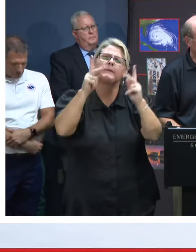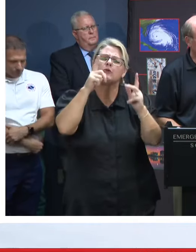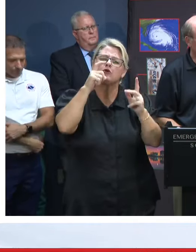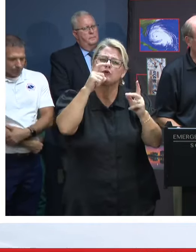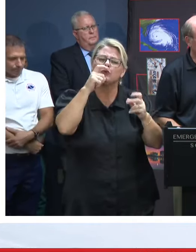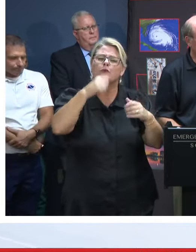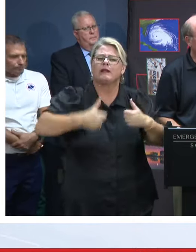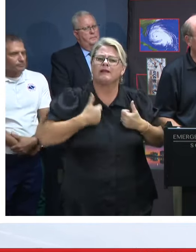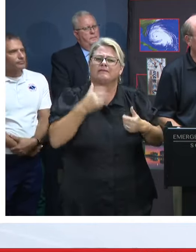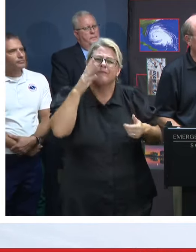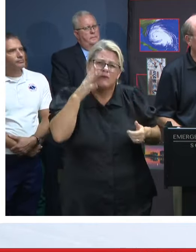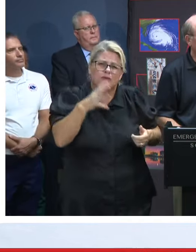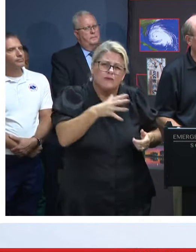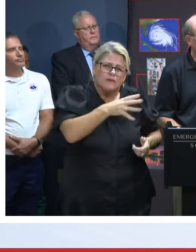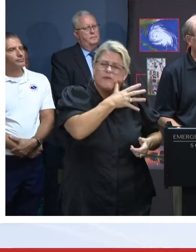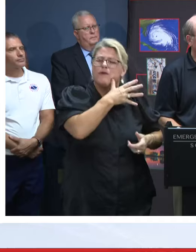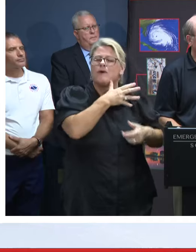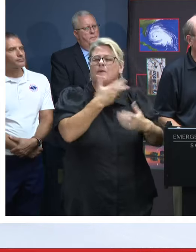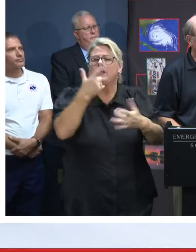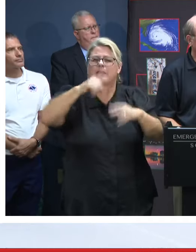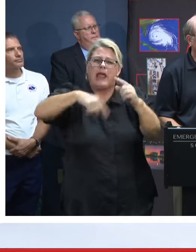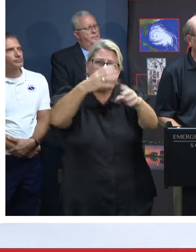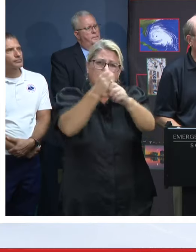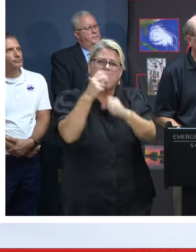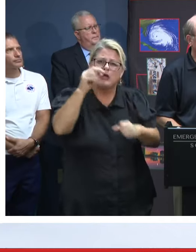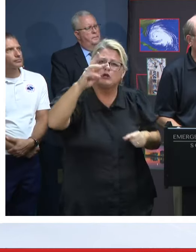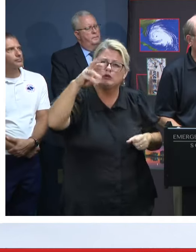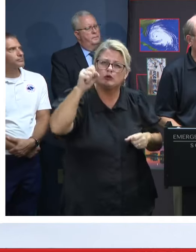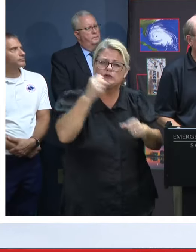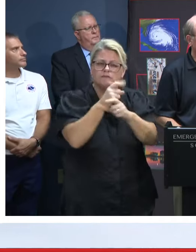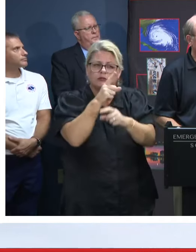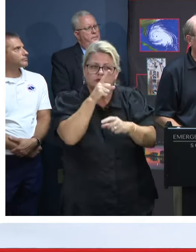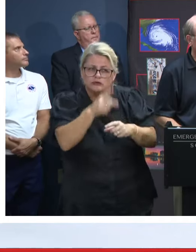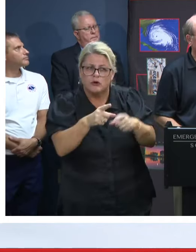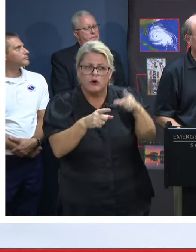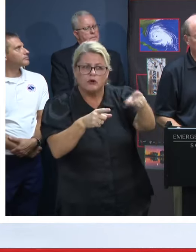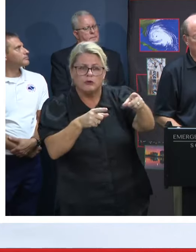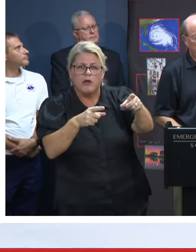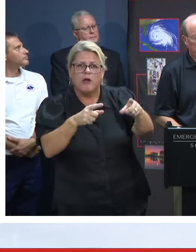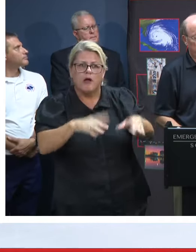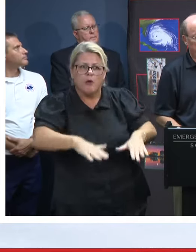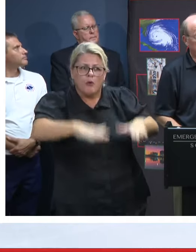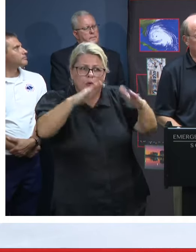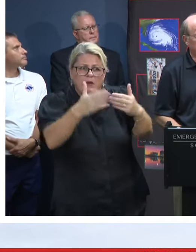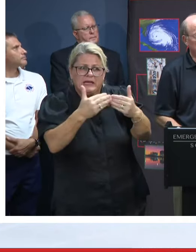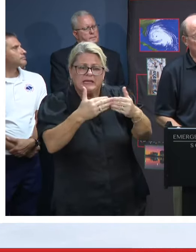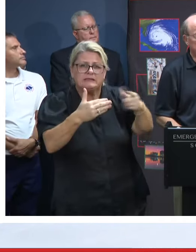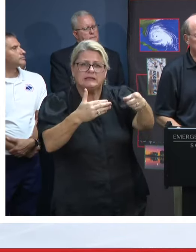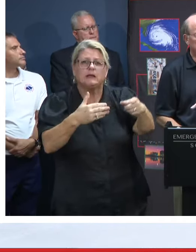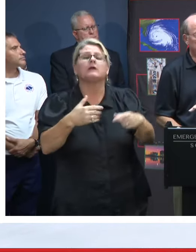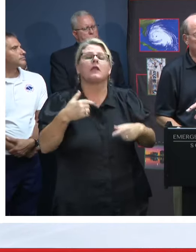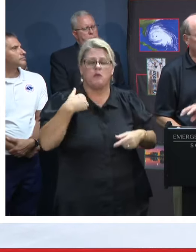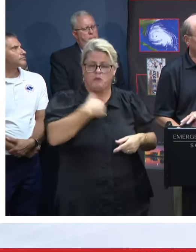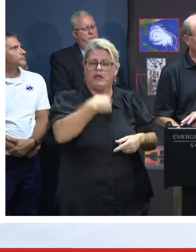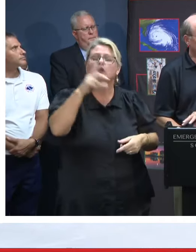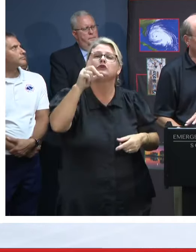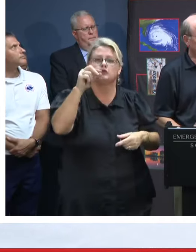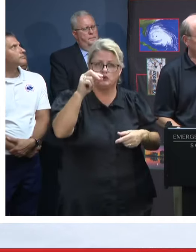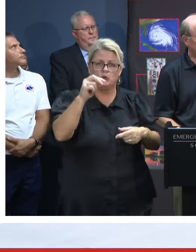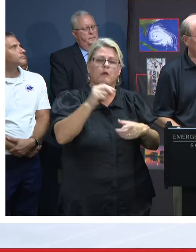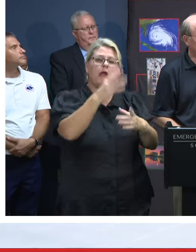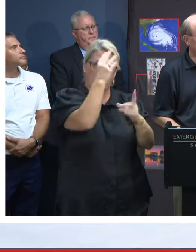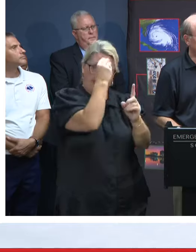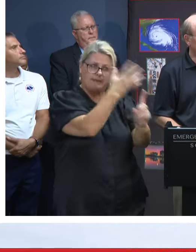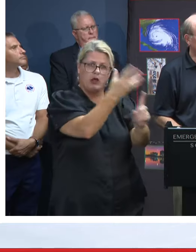not be getting the information as vastly as others to ensure that they're getting out of a low-lying area that they're in. Again, we're messaging that up here,